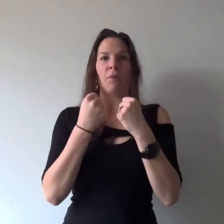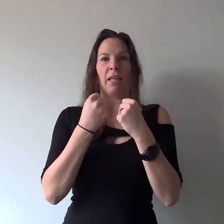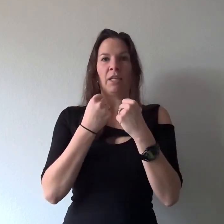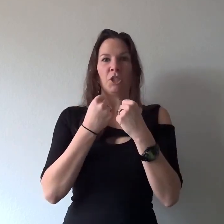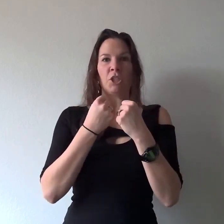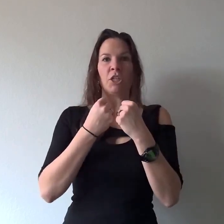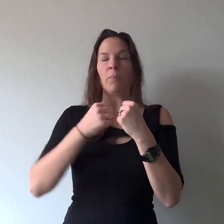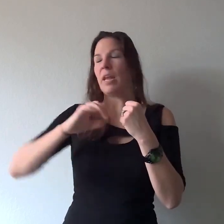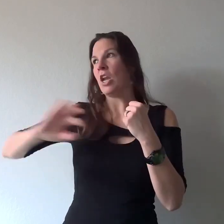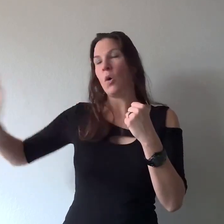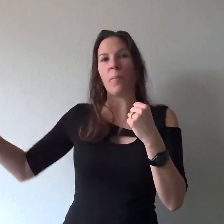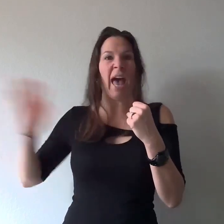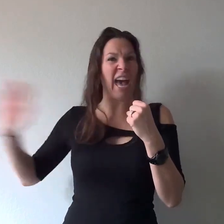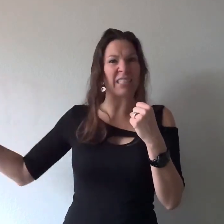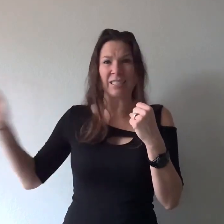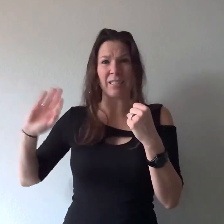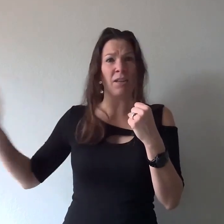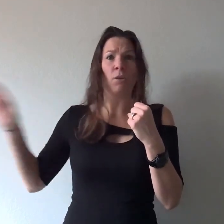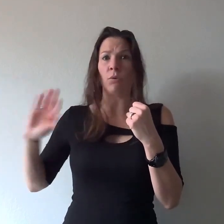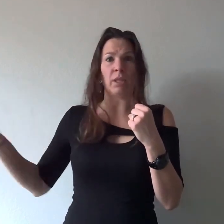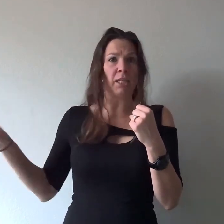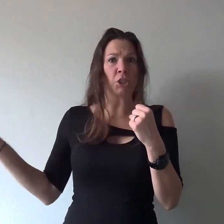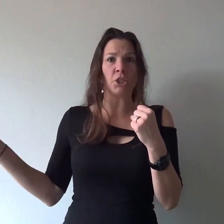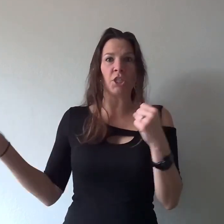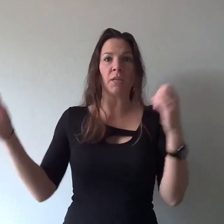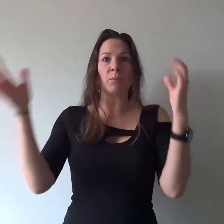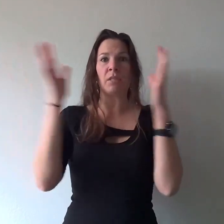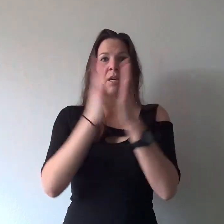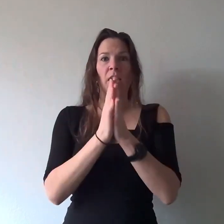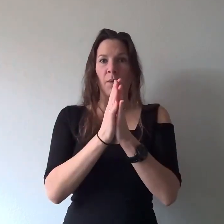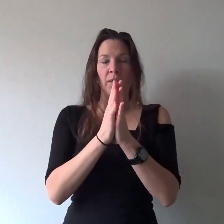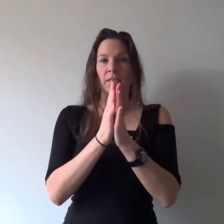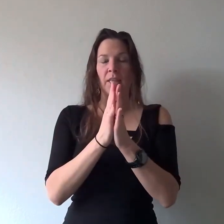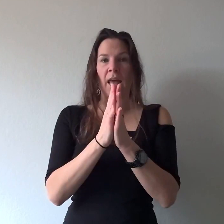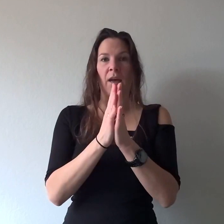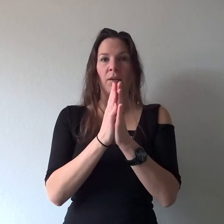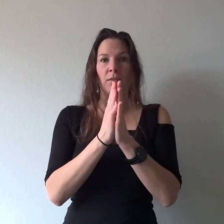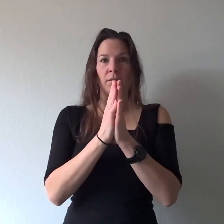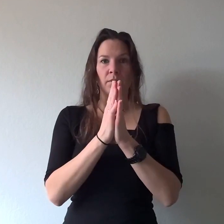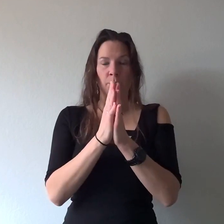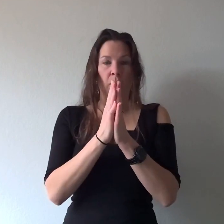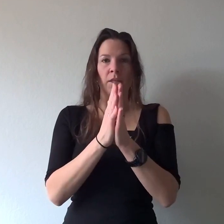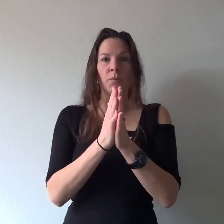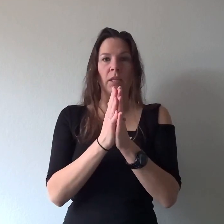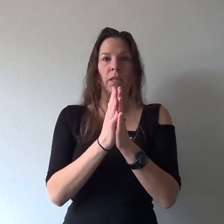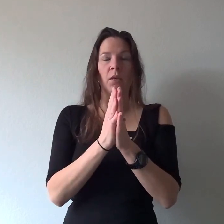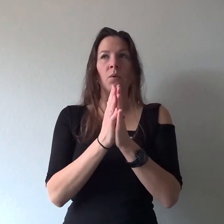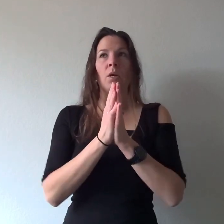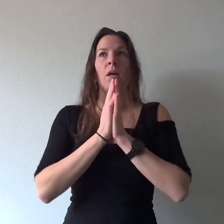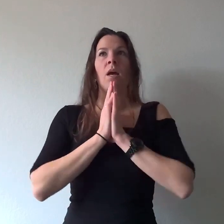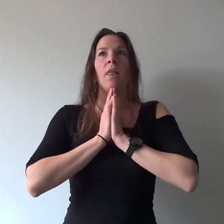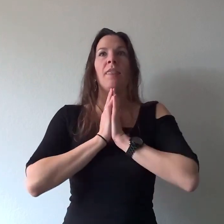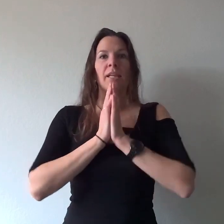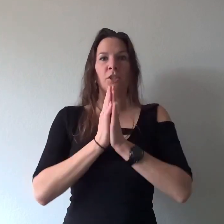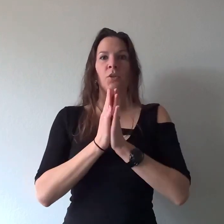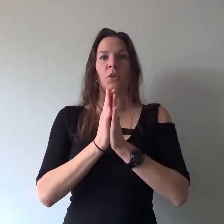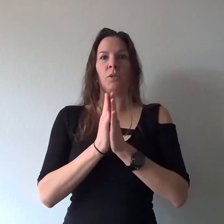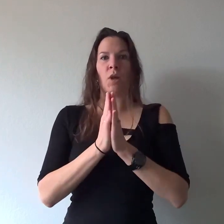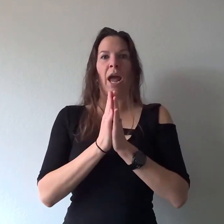relationship and no past relationships come into that bond with you that's who you attract